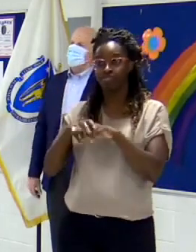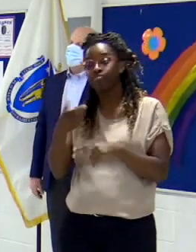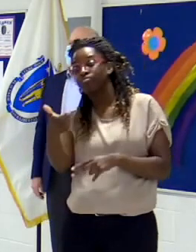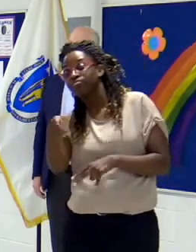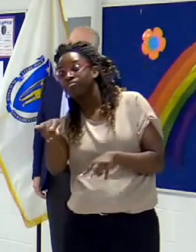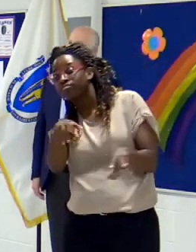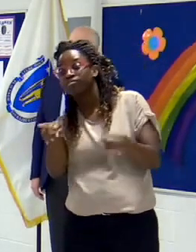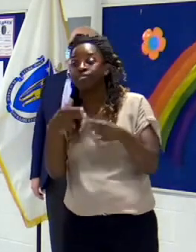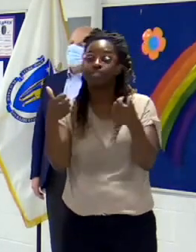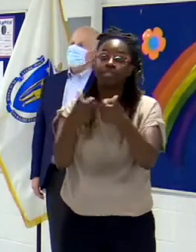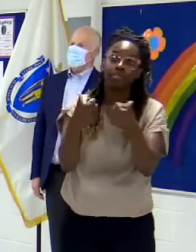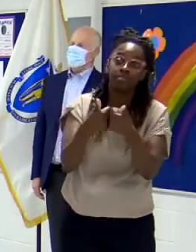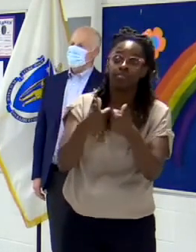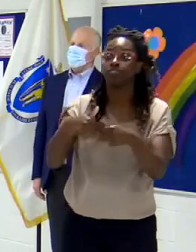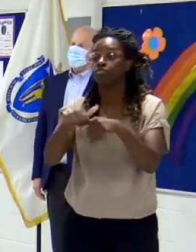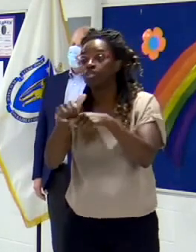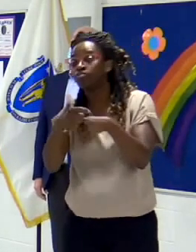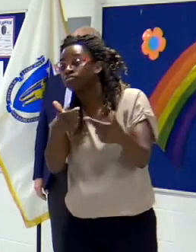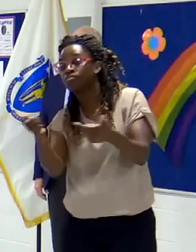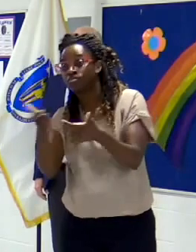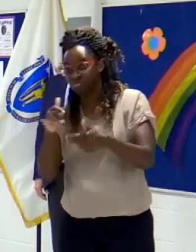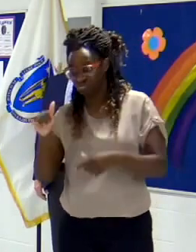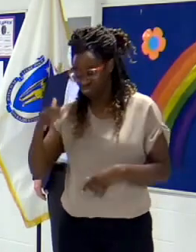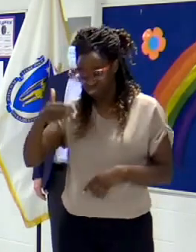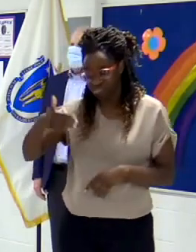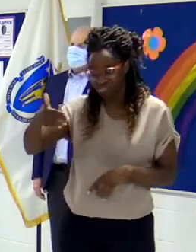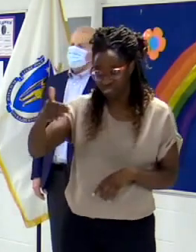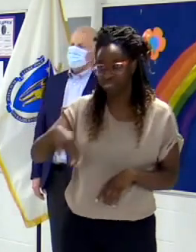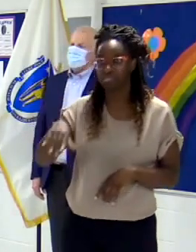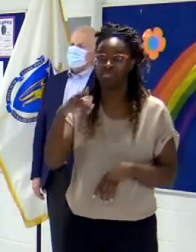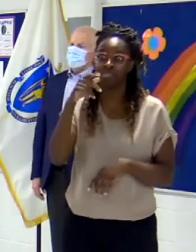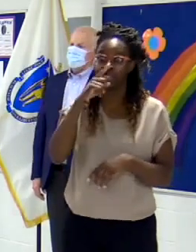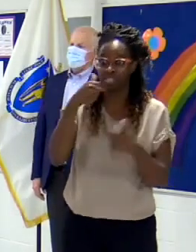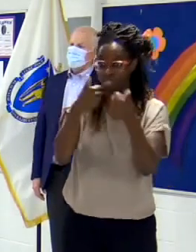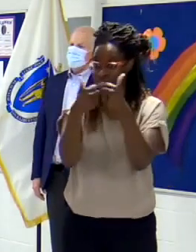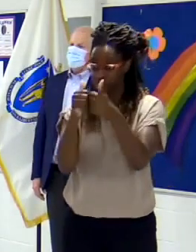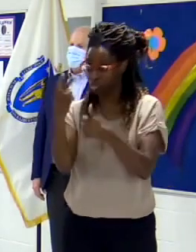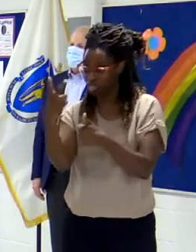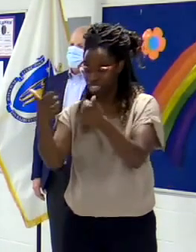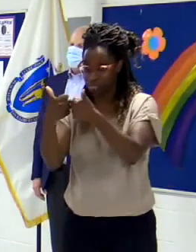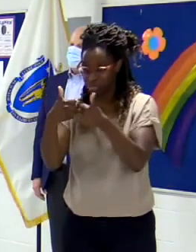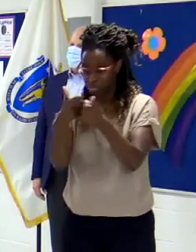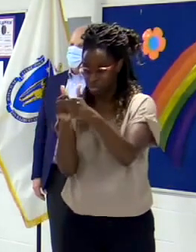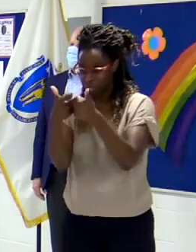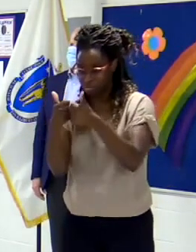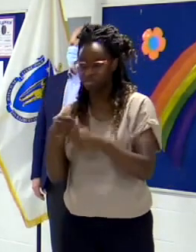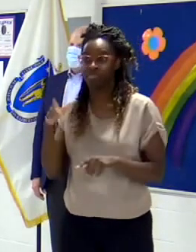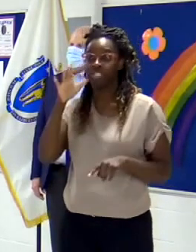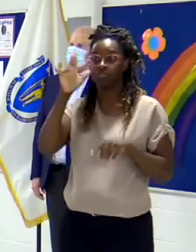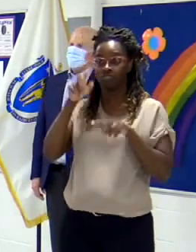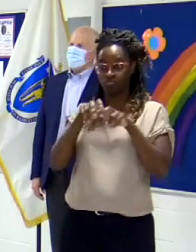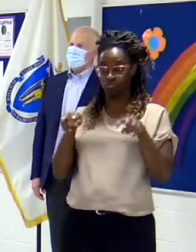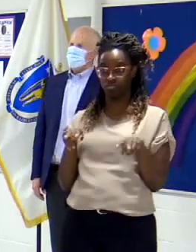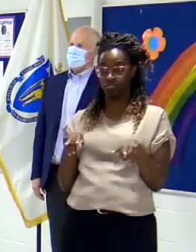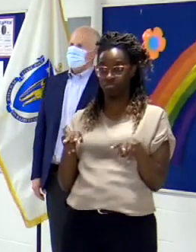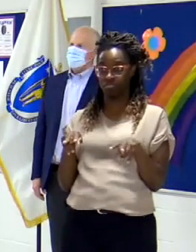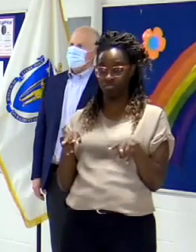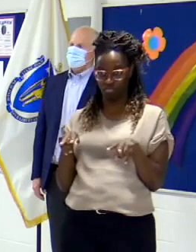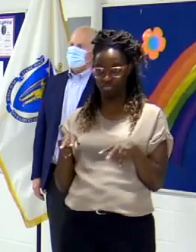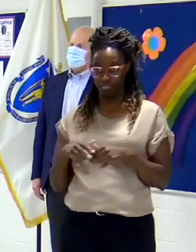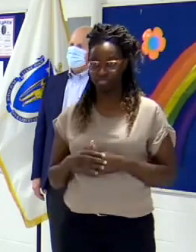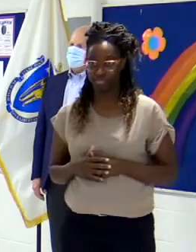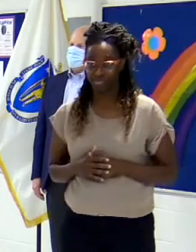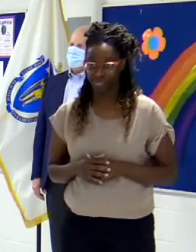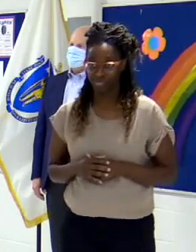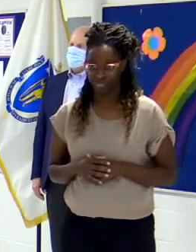know, a kid would play in two or three games and their parents would watch them in two or three games. And then the rest of the time was just a tremendous amount